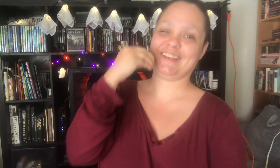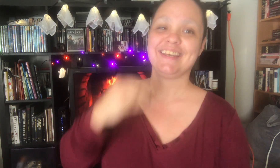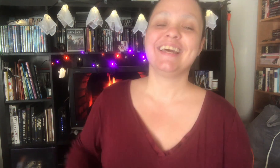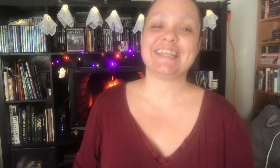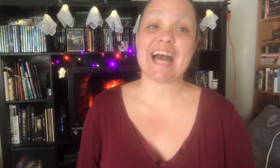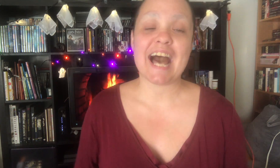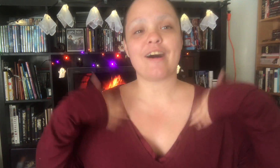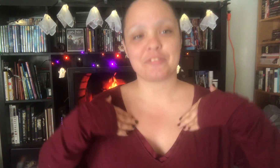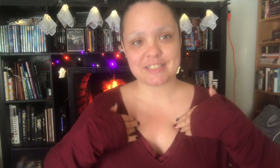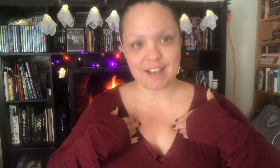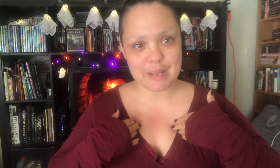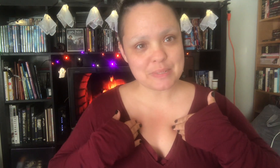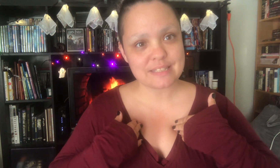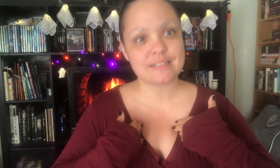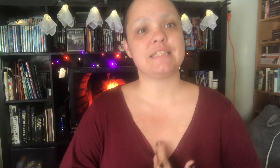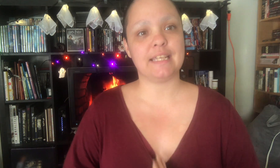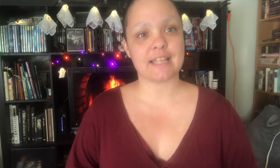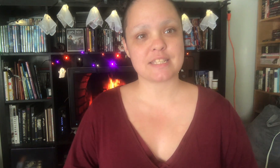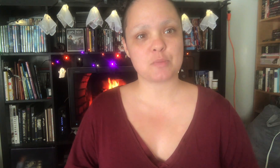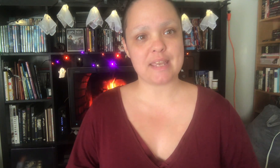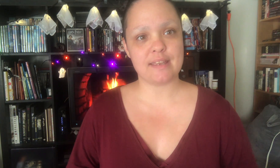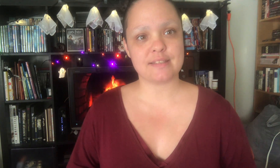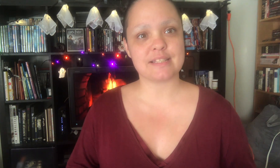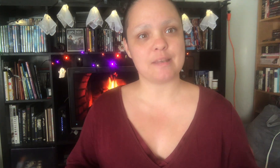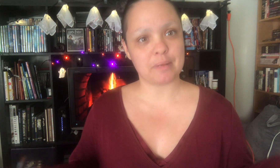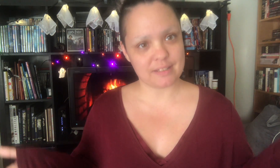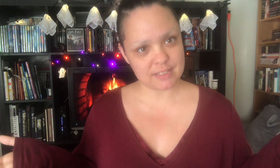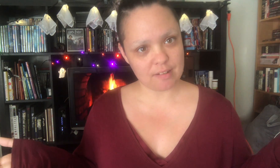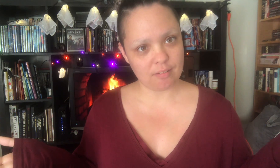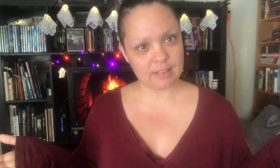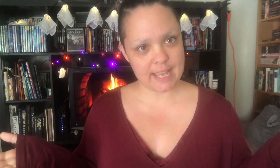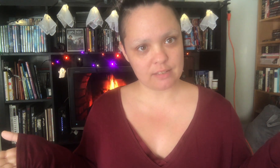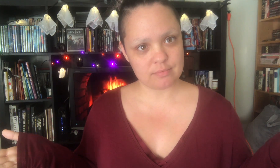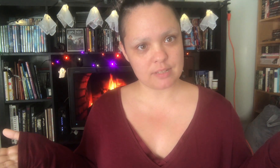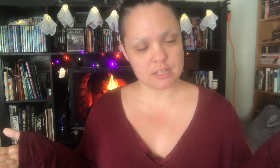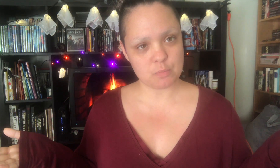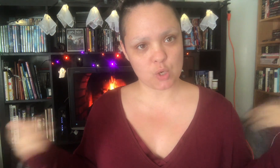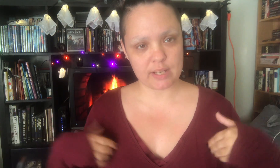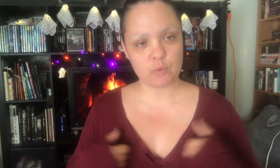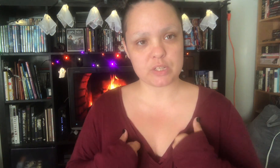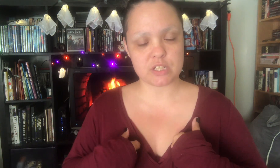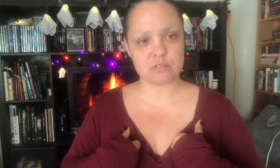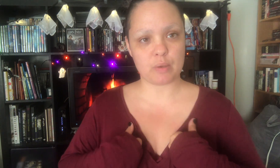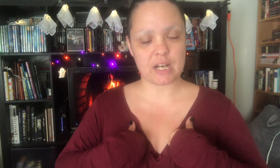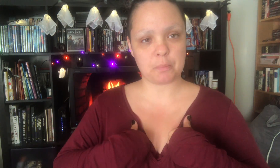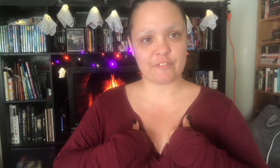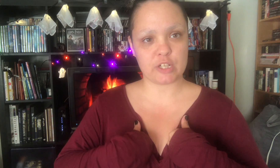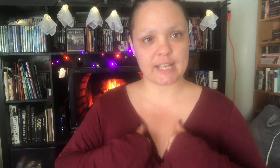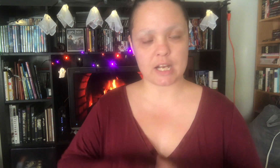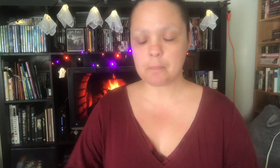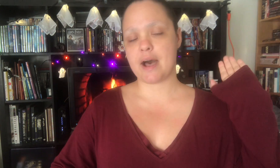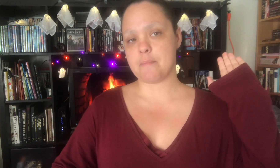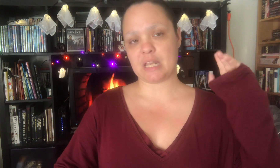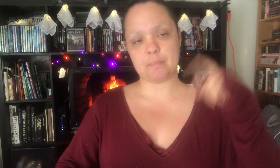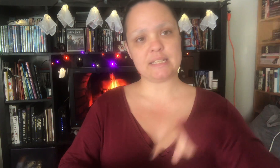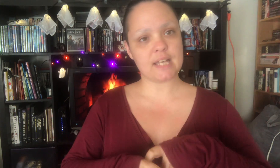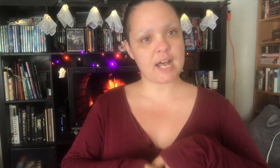Yeah, oftentimes he lets me sleep until 8 in the morning, which is when I prefer to get up. I make a beeline